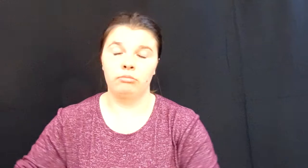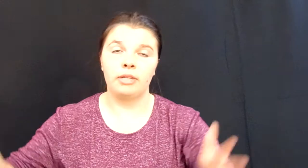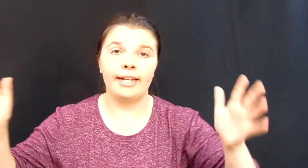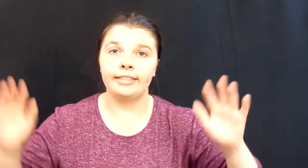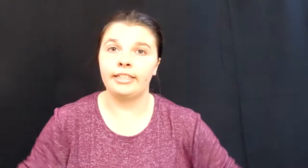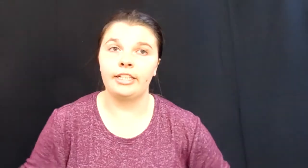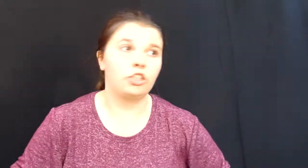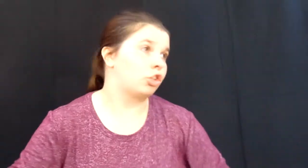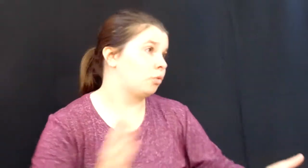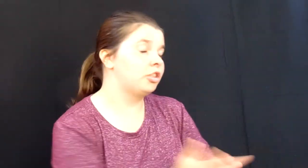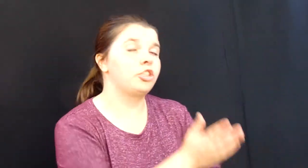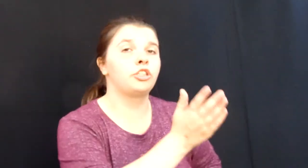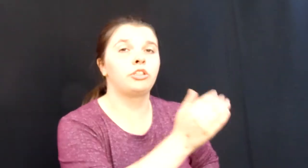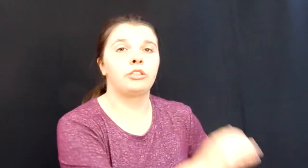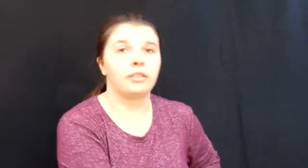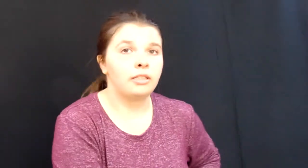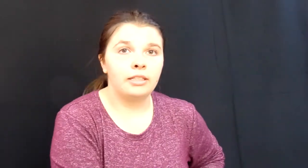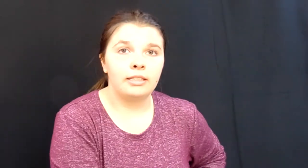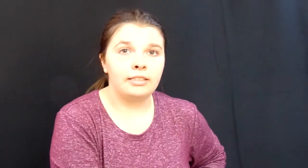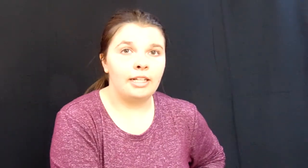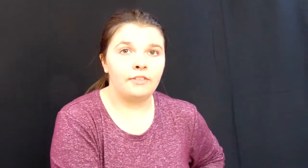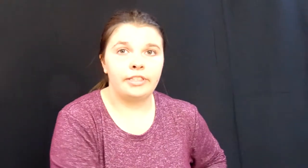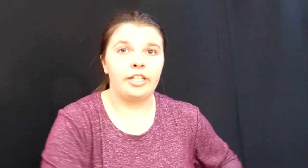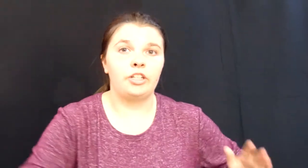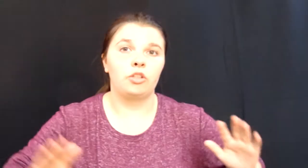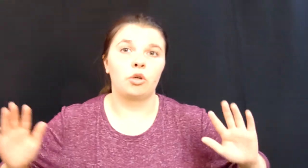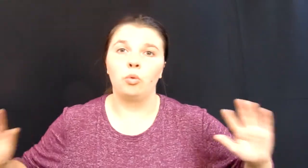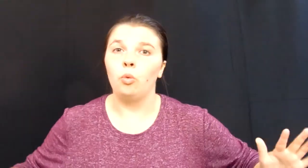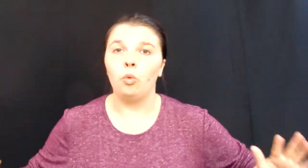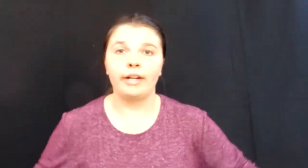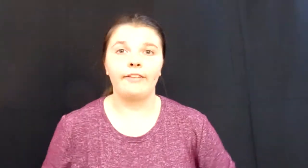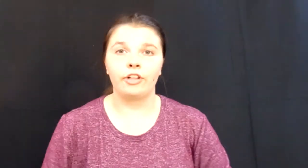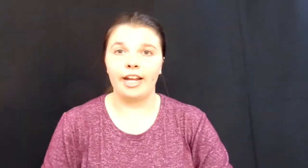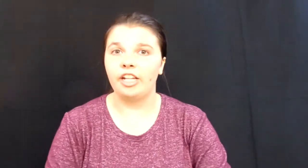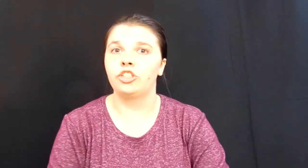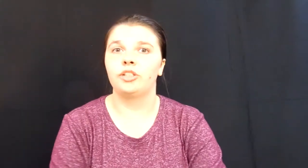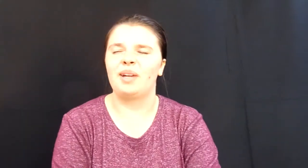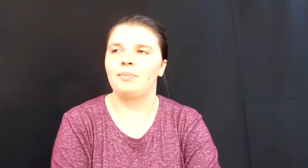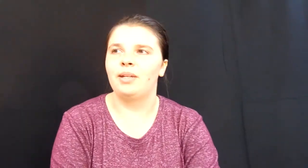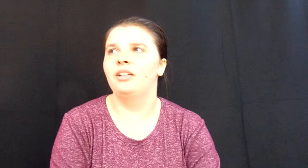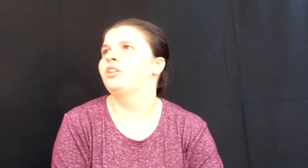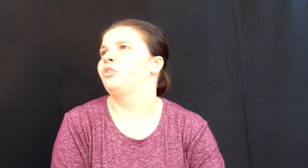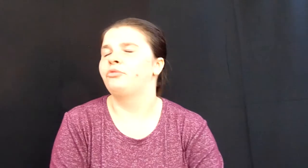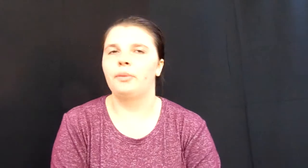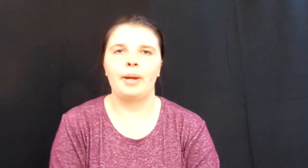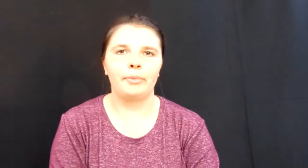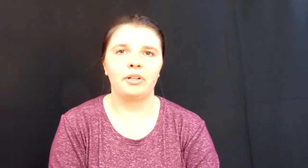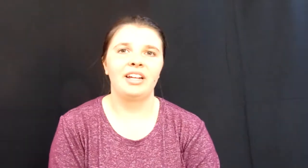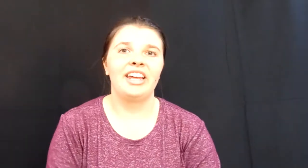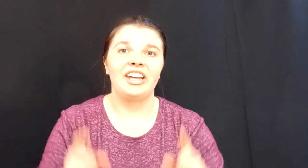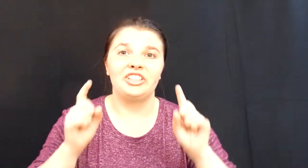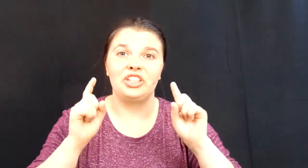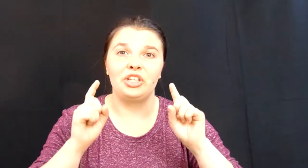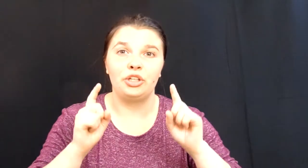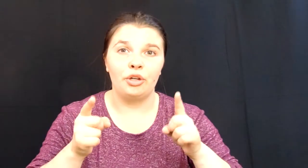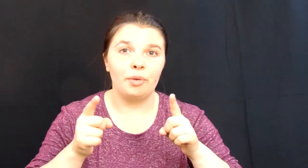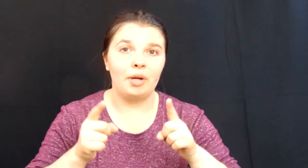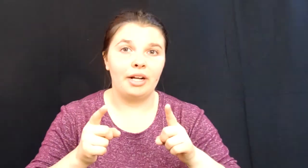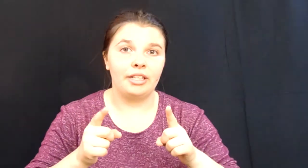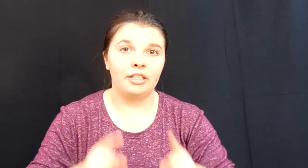18 or once you turned 17 or whatever age it might be remember it's your body